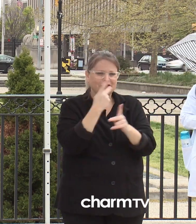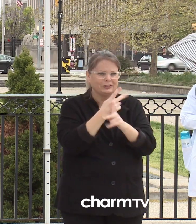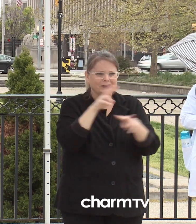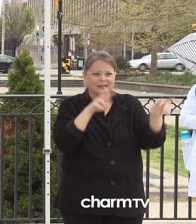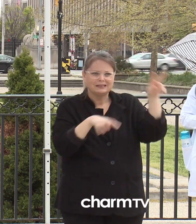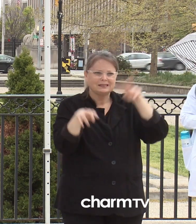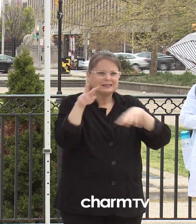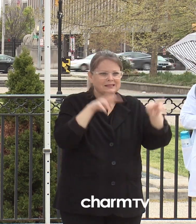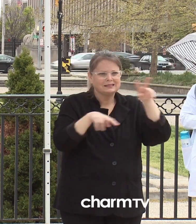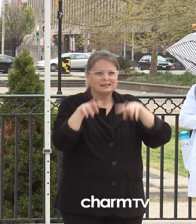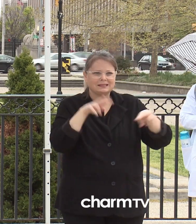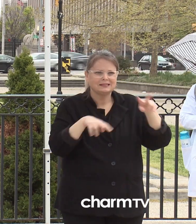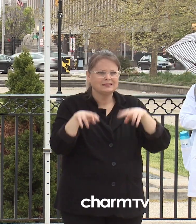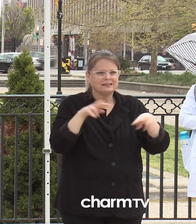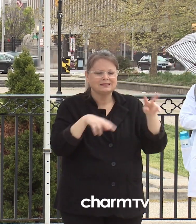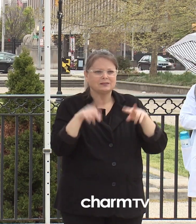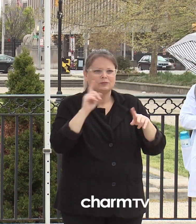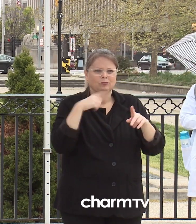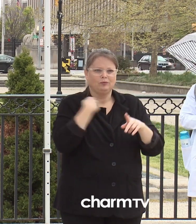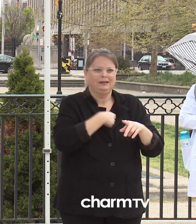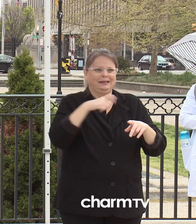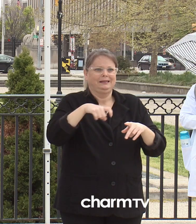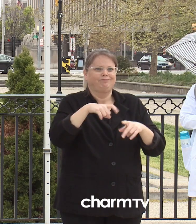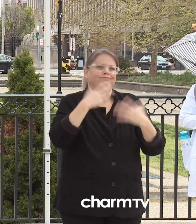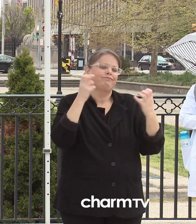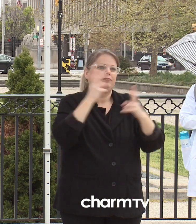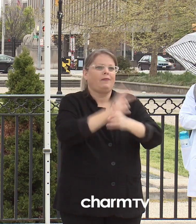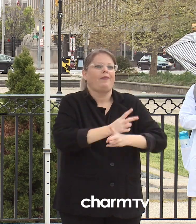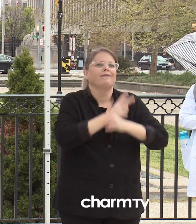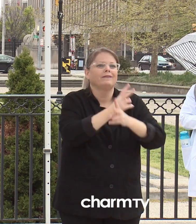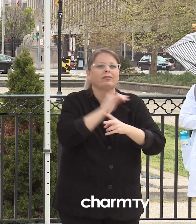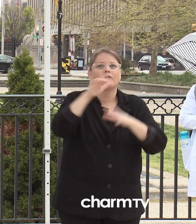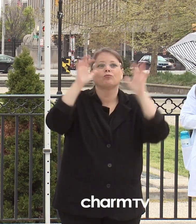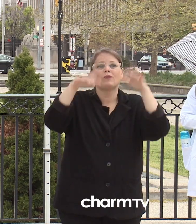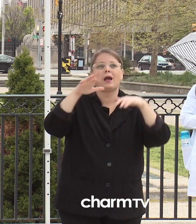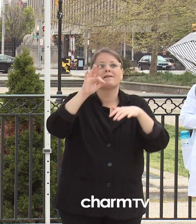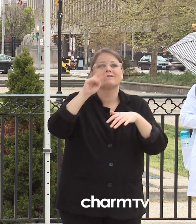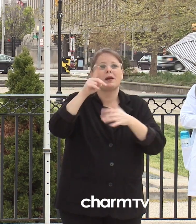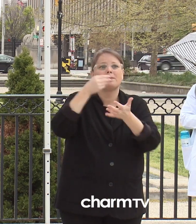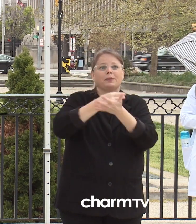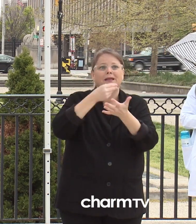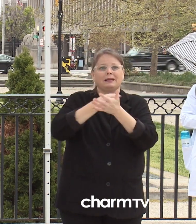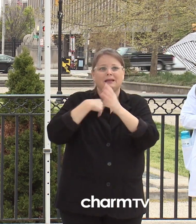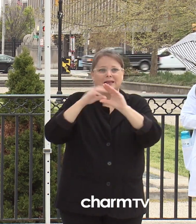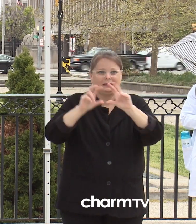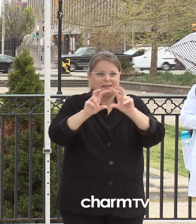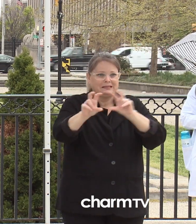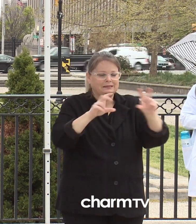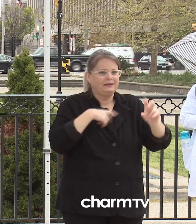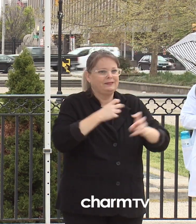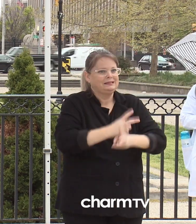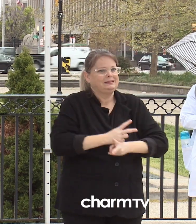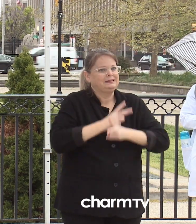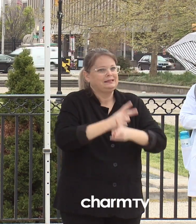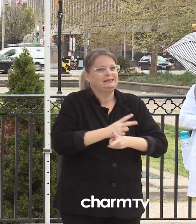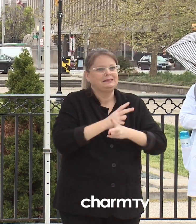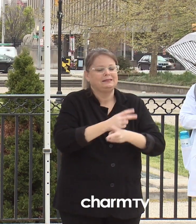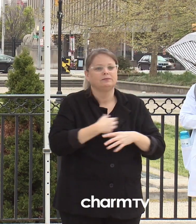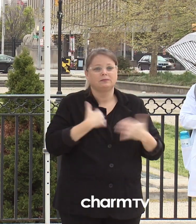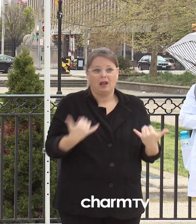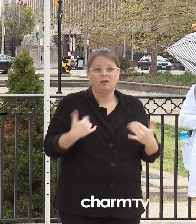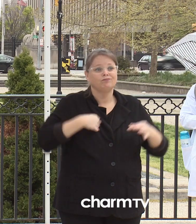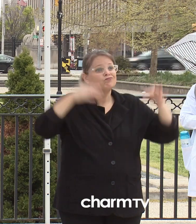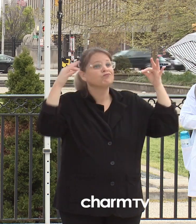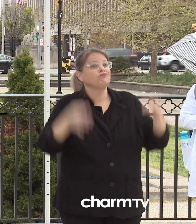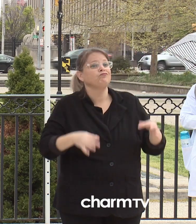Fund. And in the coming days, we'll make those decisions about what potential expenses should